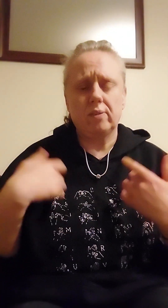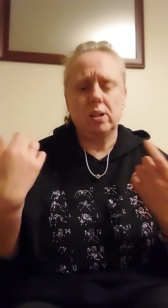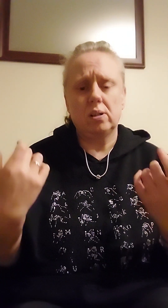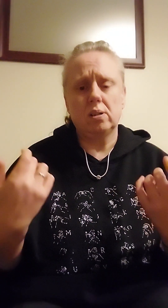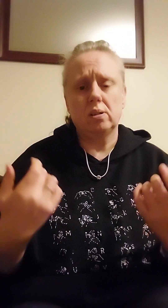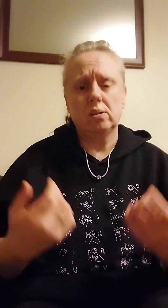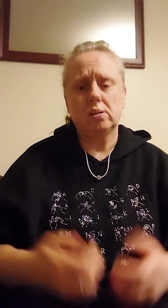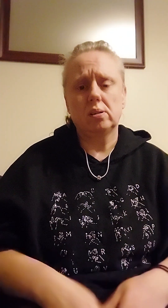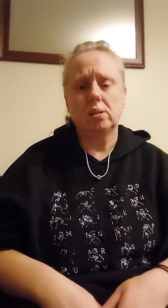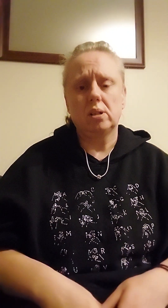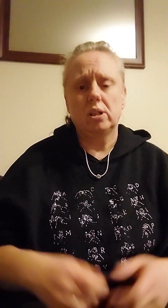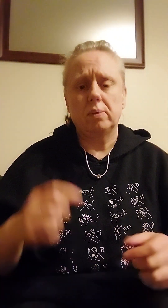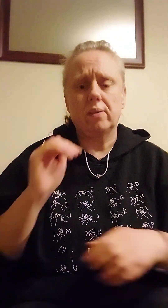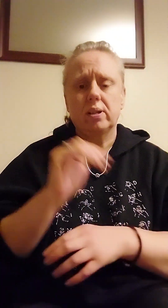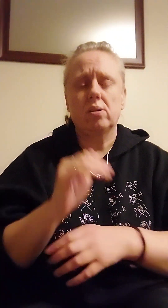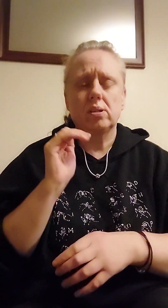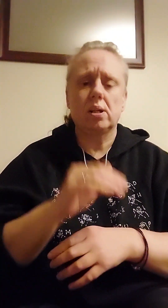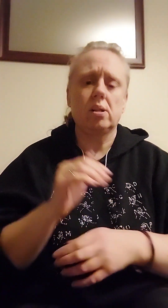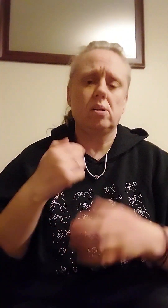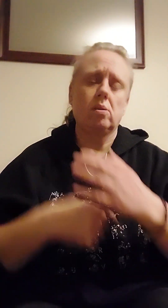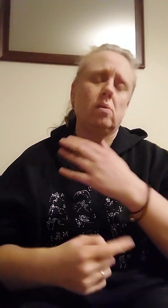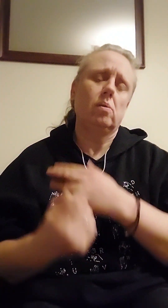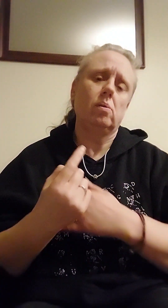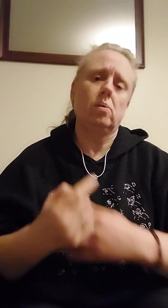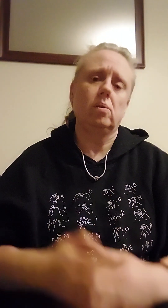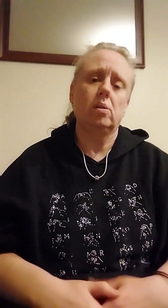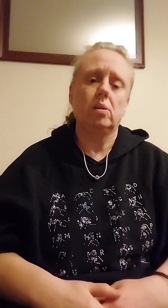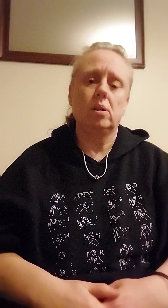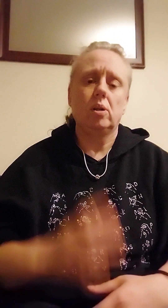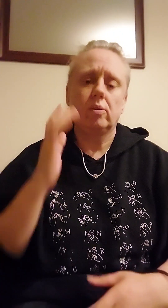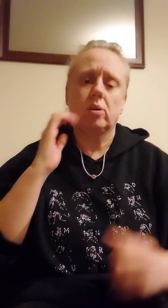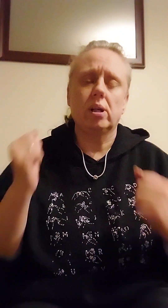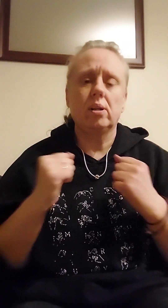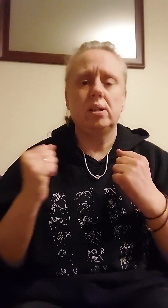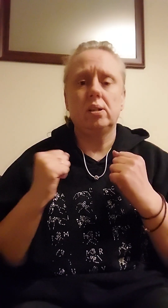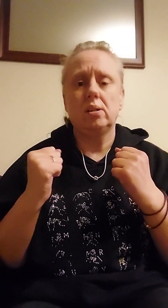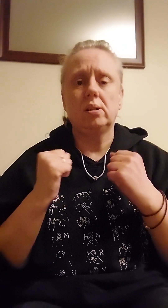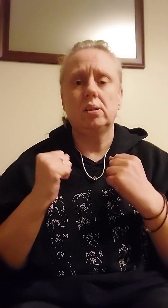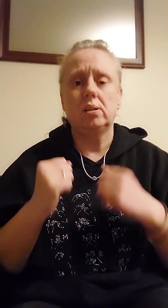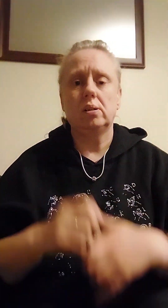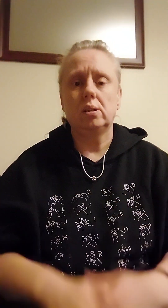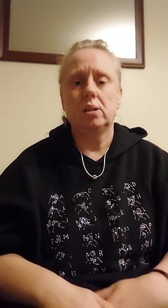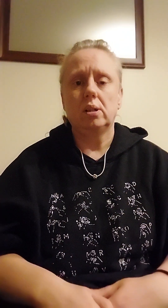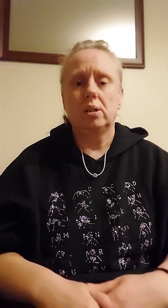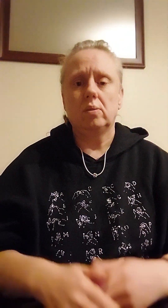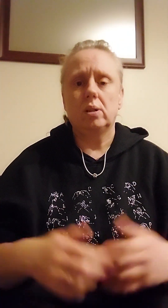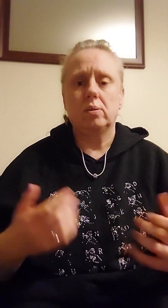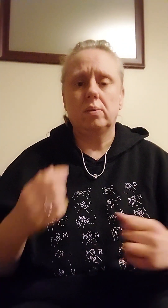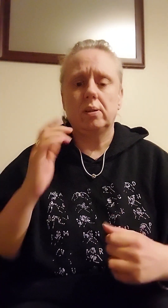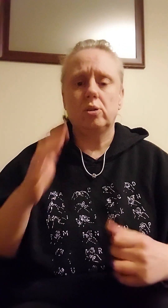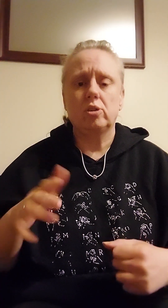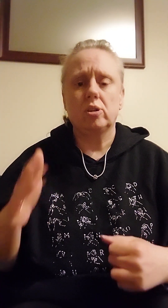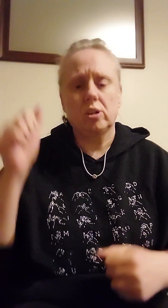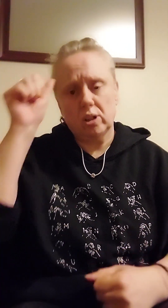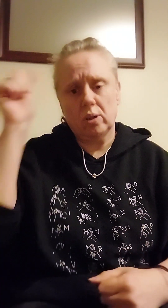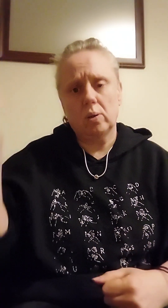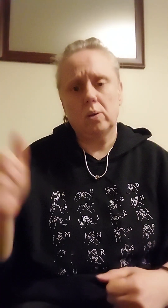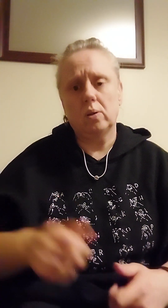feels To be left outside alone when it's cold out here Well, maybe you should know